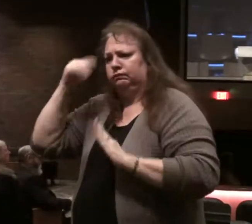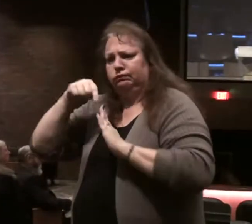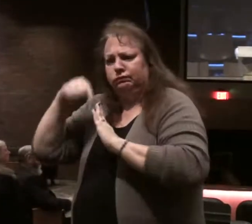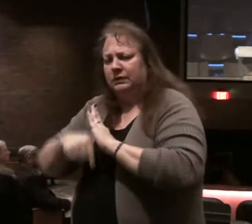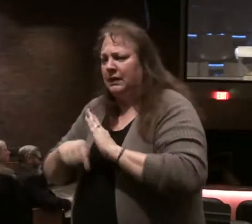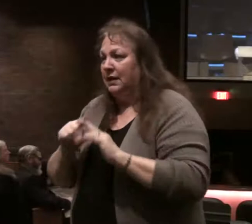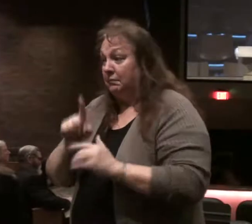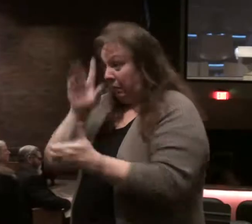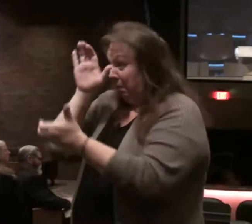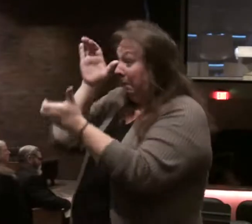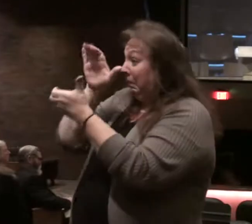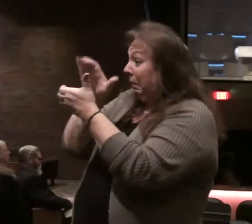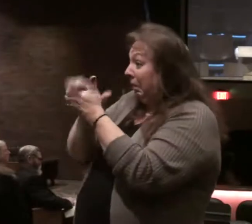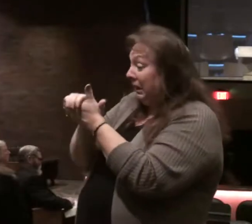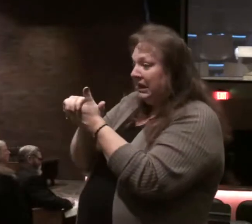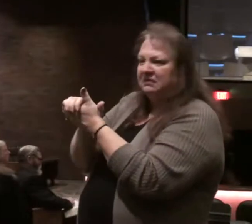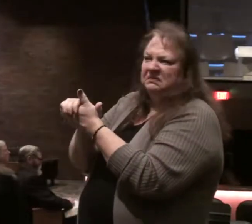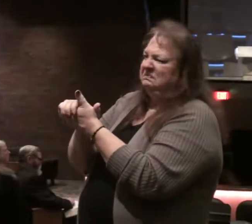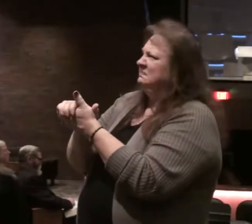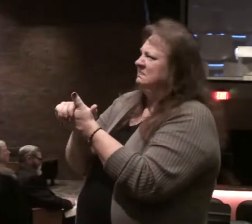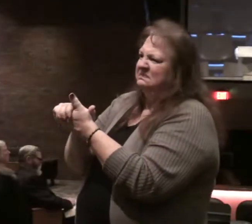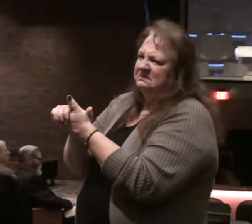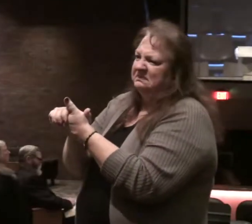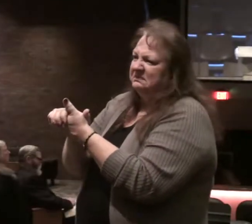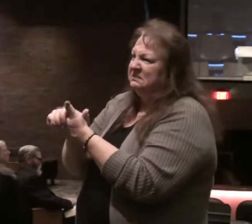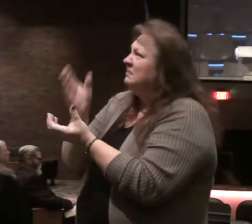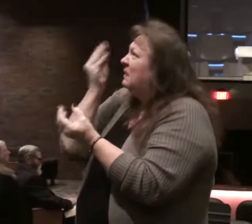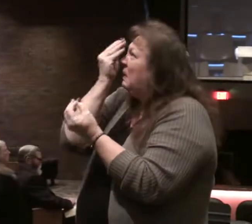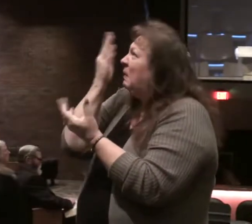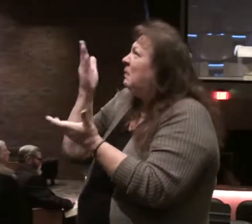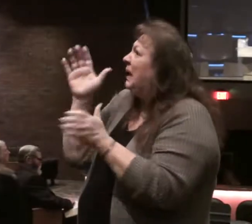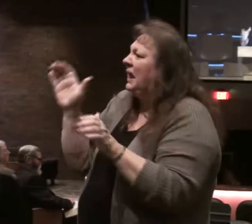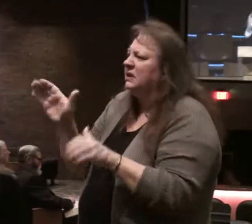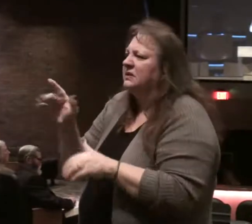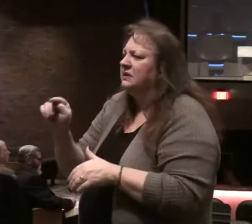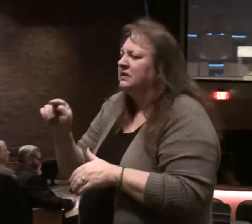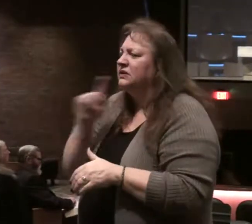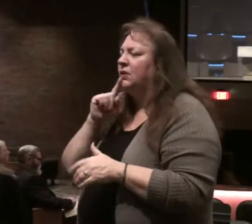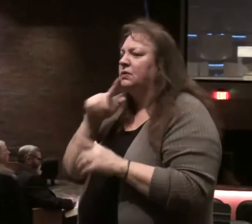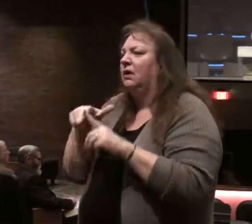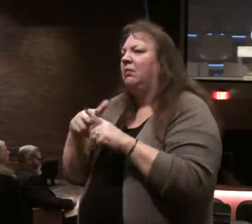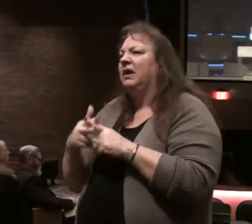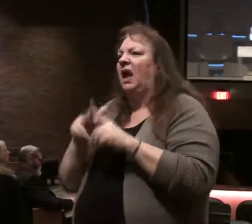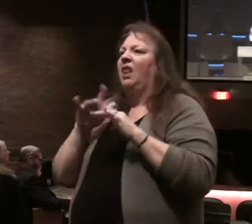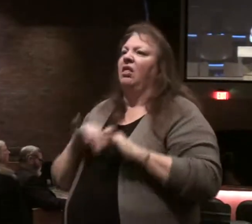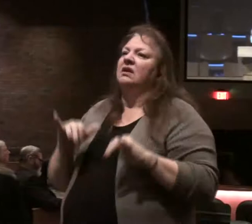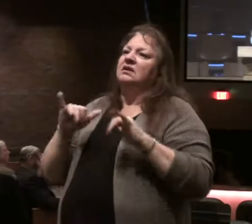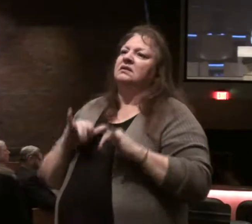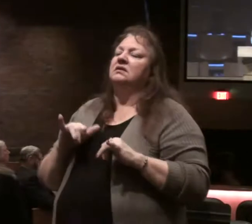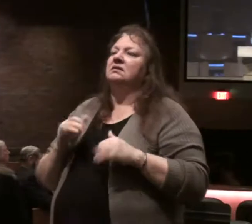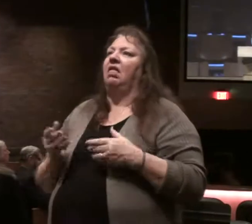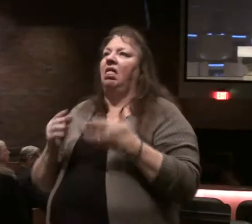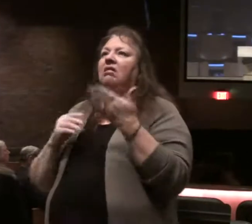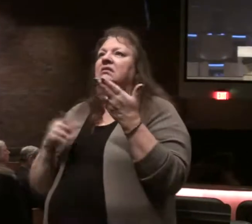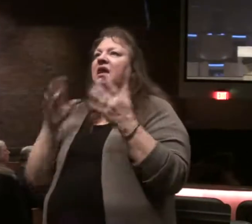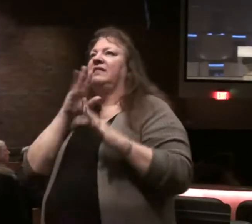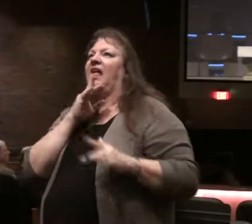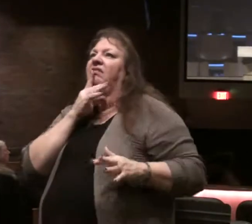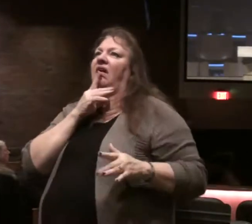but they didn't believe it, they didn't submit to it and obey it, so it's not a mechanical, put God's word in you.